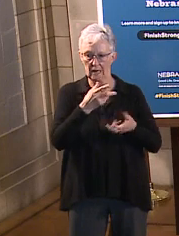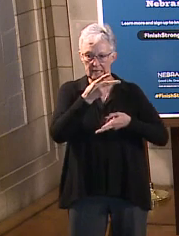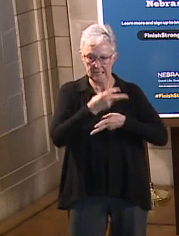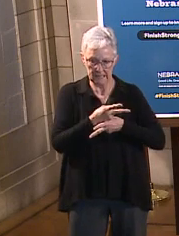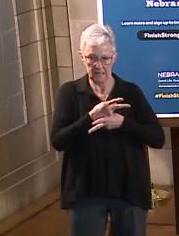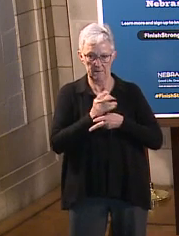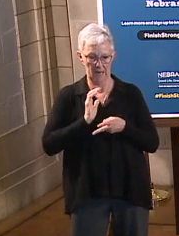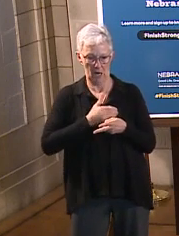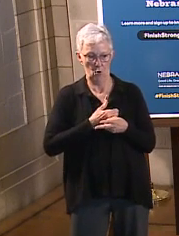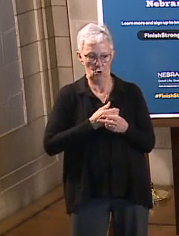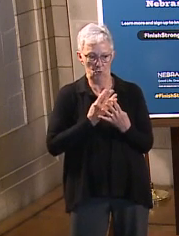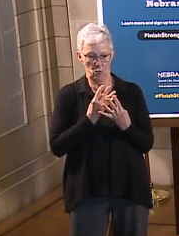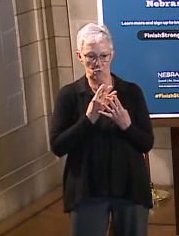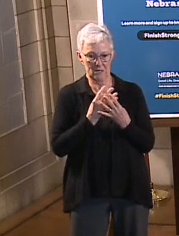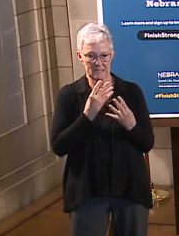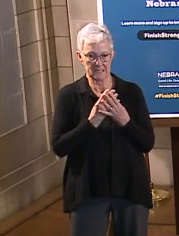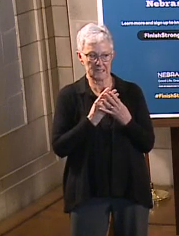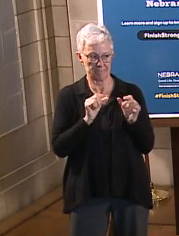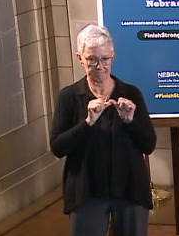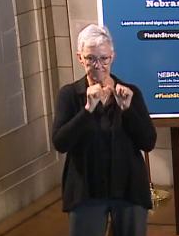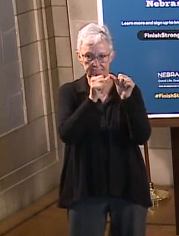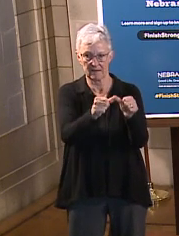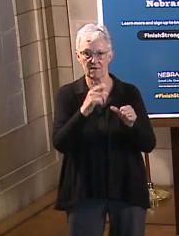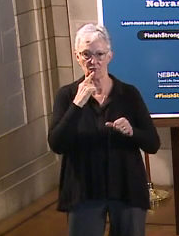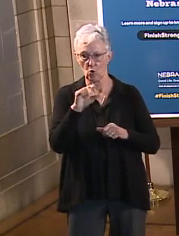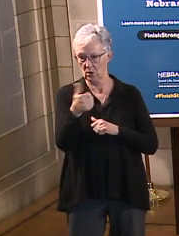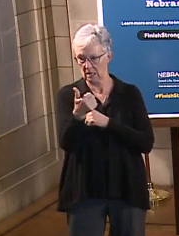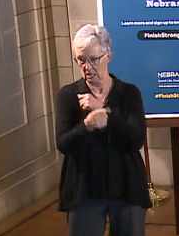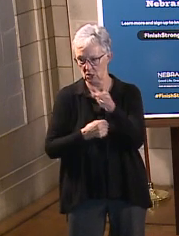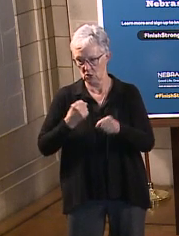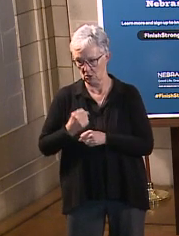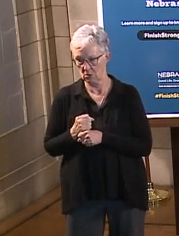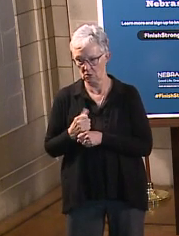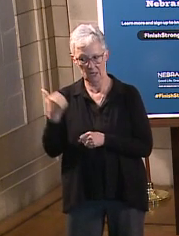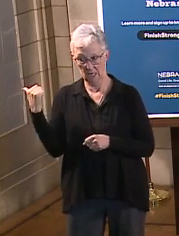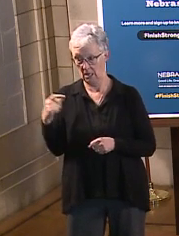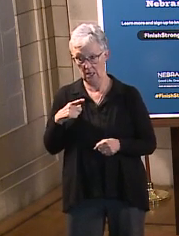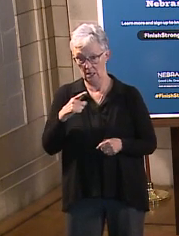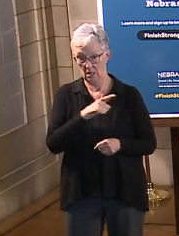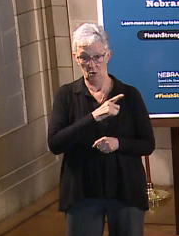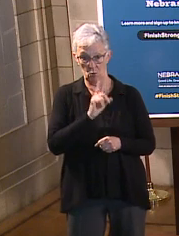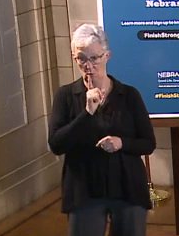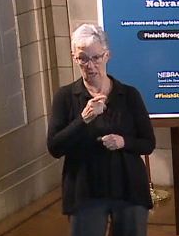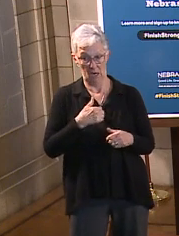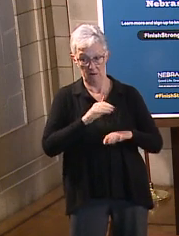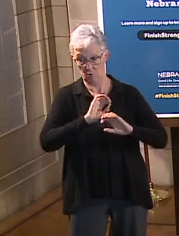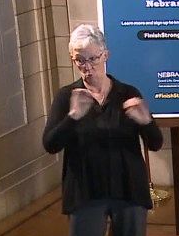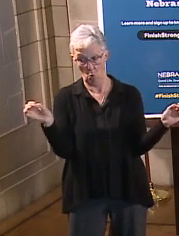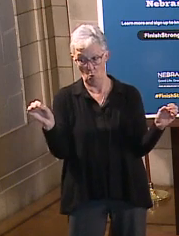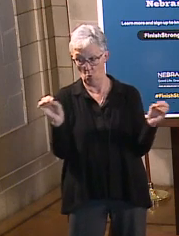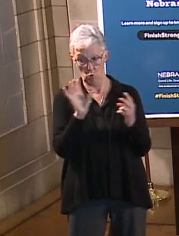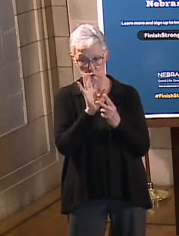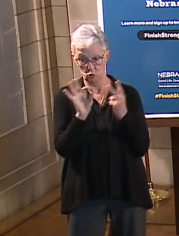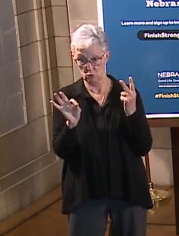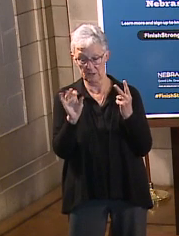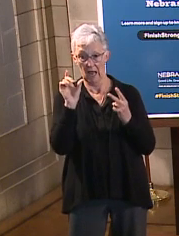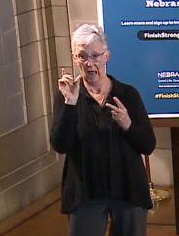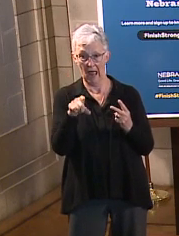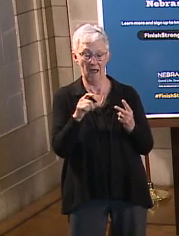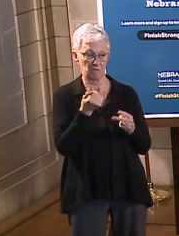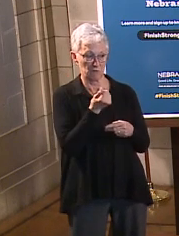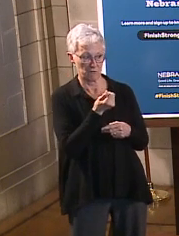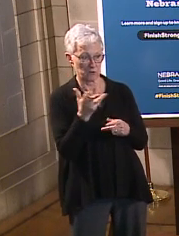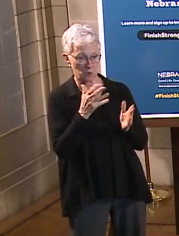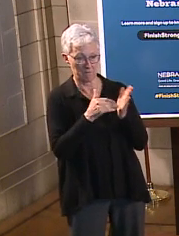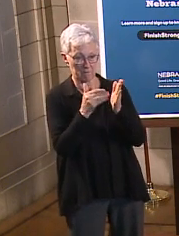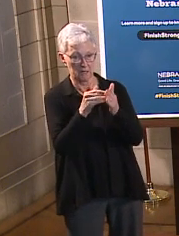this is something, the legislature ultimately will not have a choice about this. They will either have to invest a couple hundred million dollars in the old